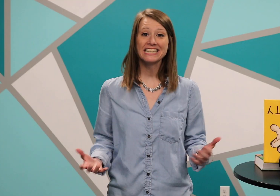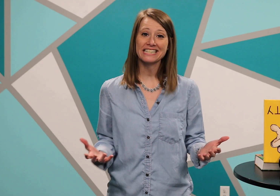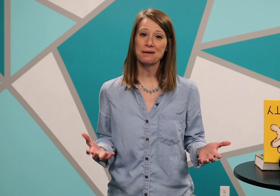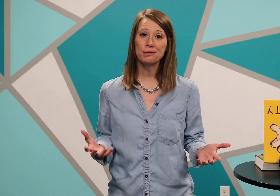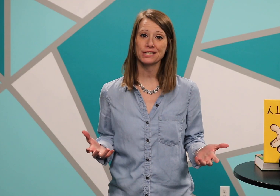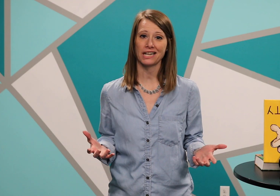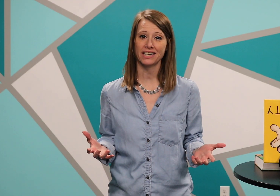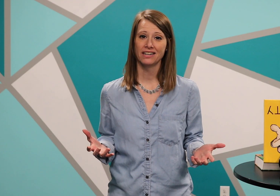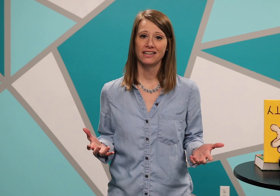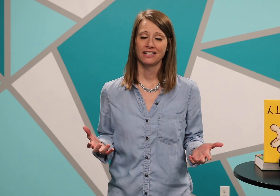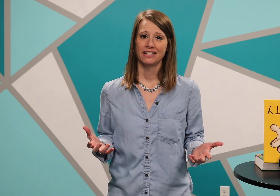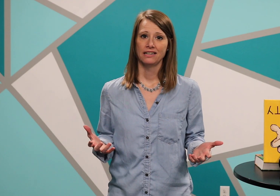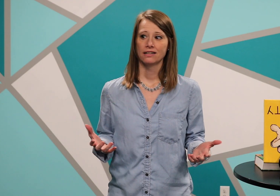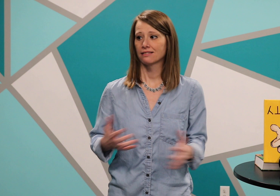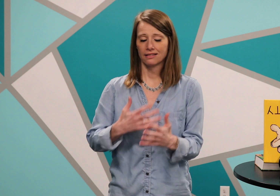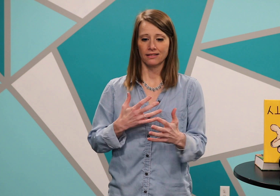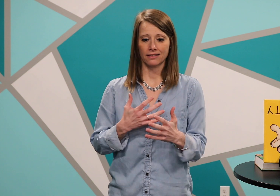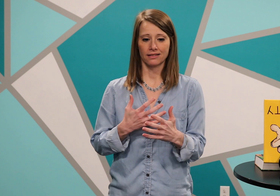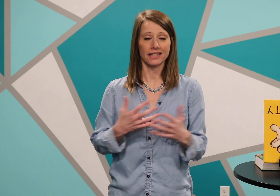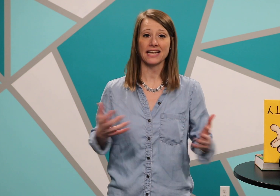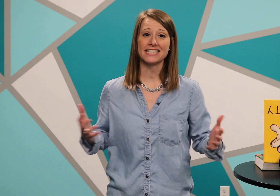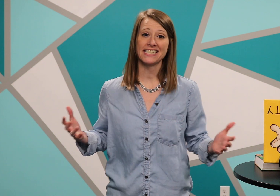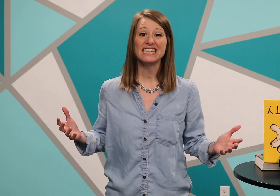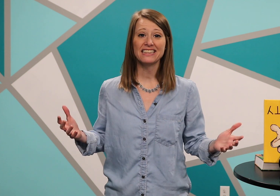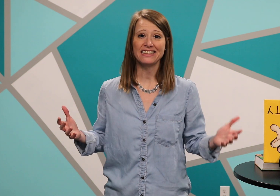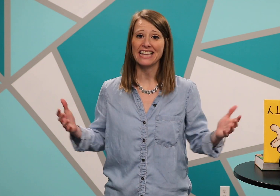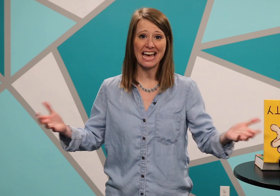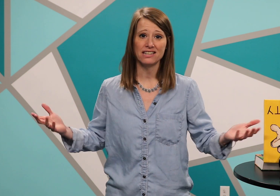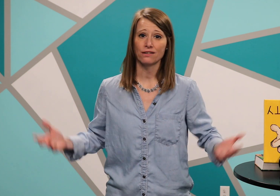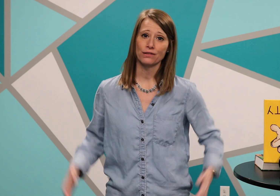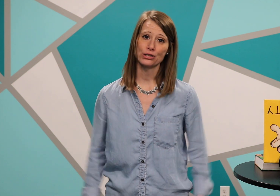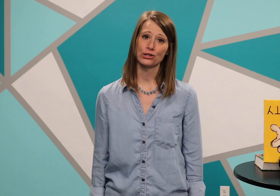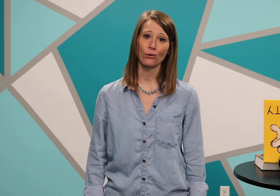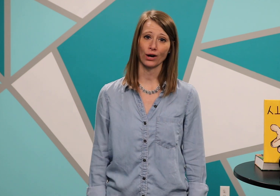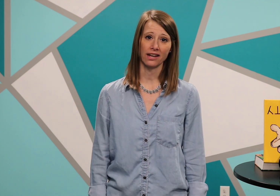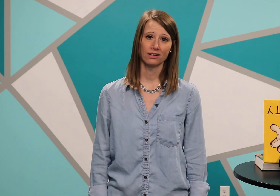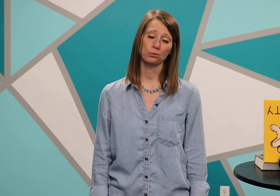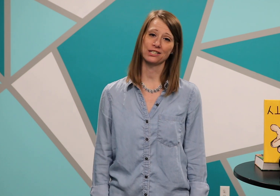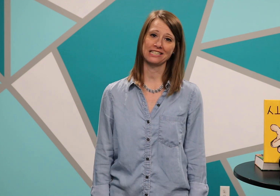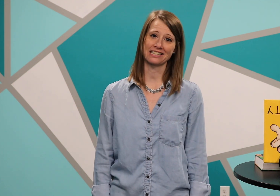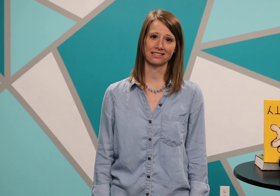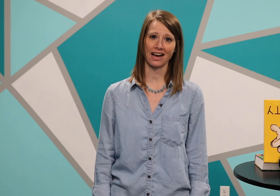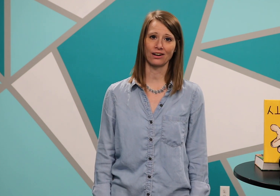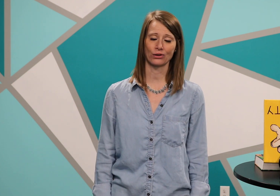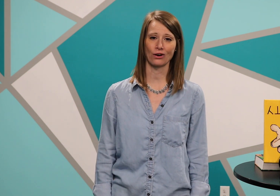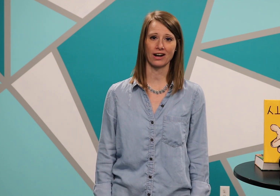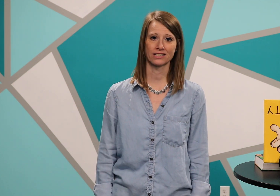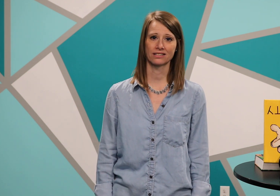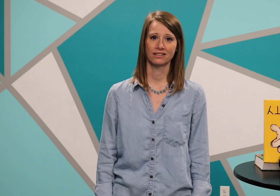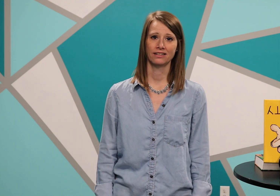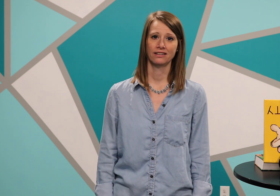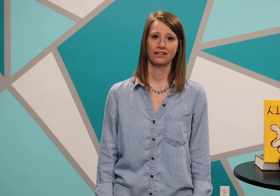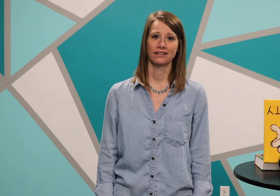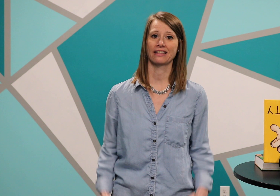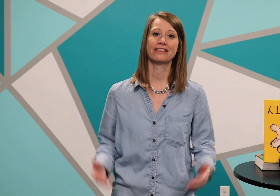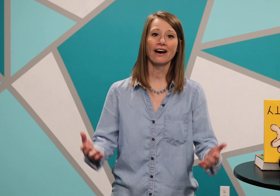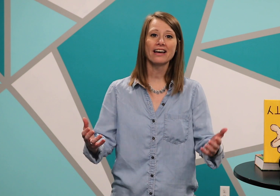disciples thought that they'd seen the end of the story when Jesus died on the cross. They thought